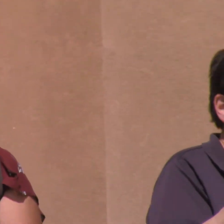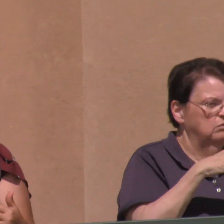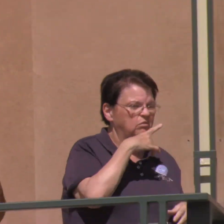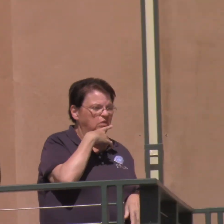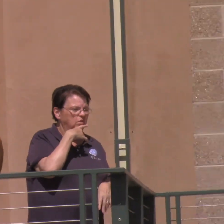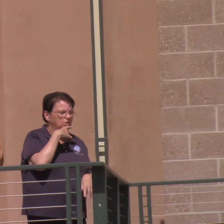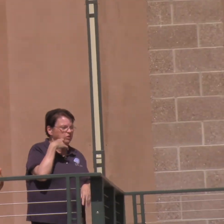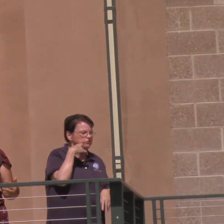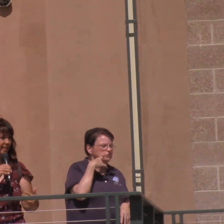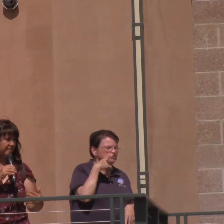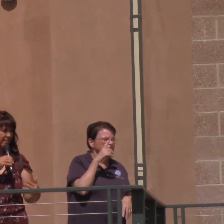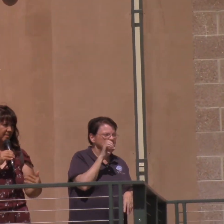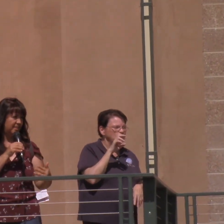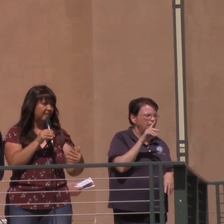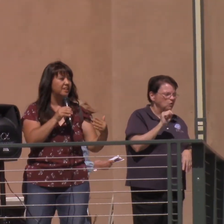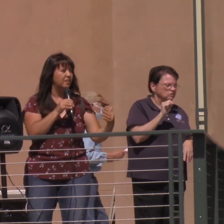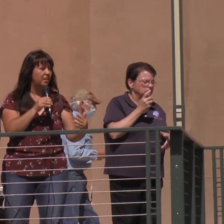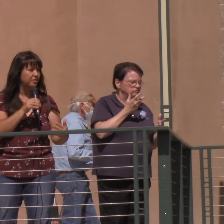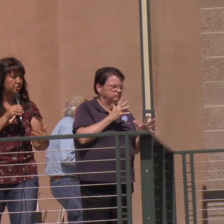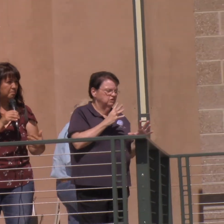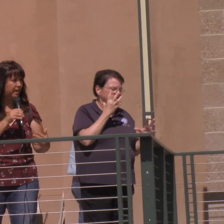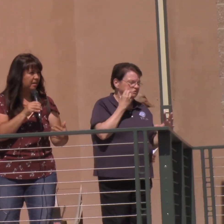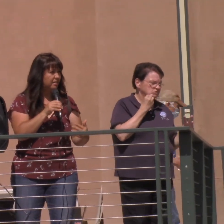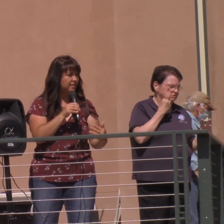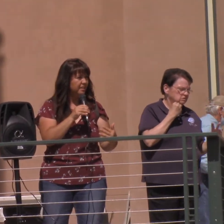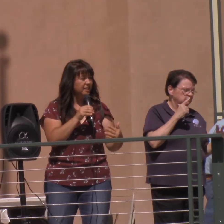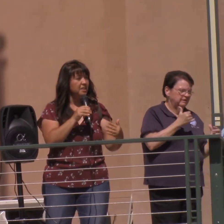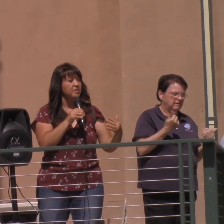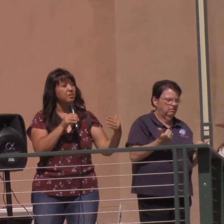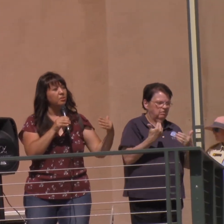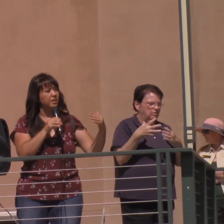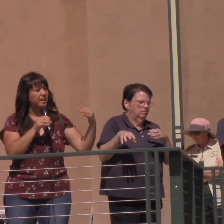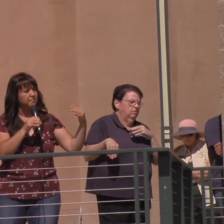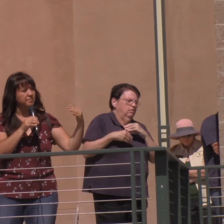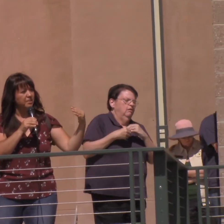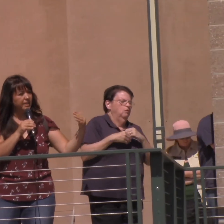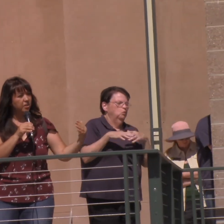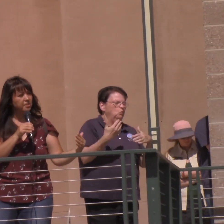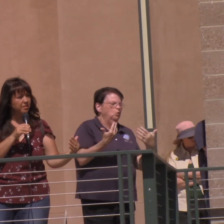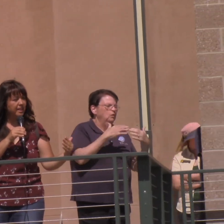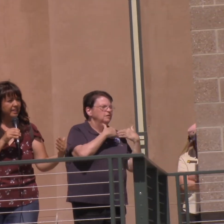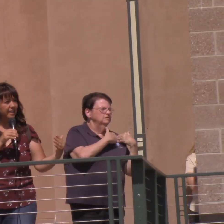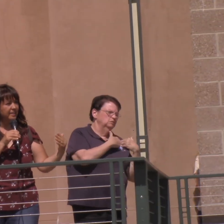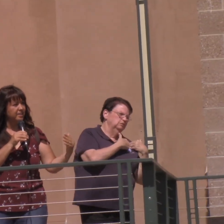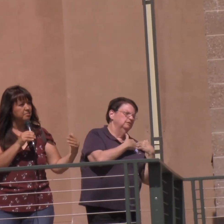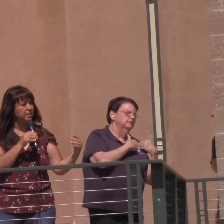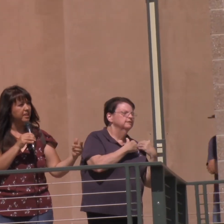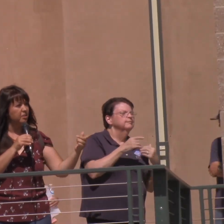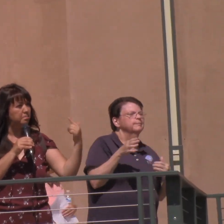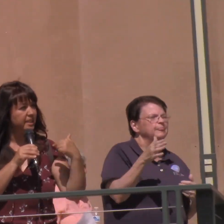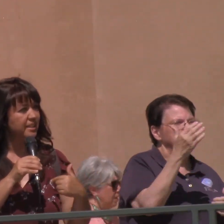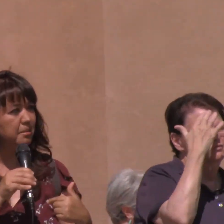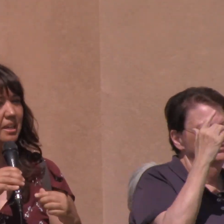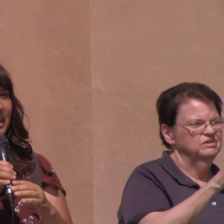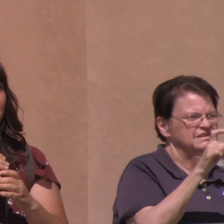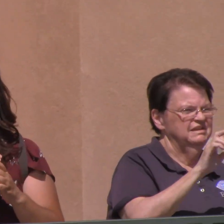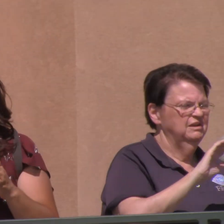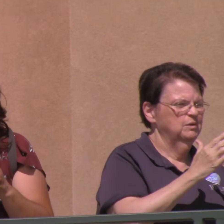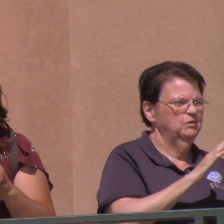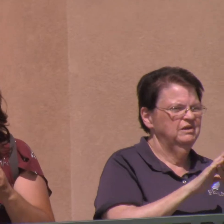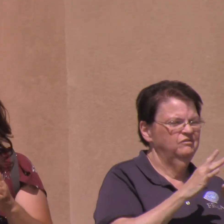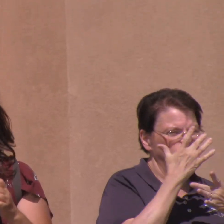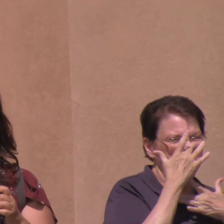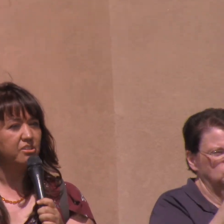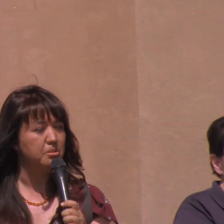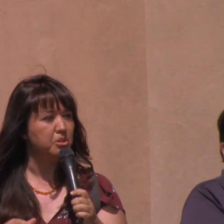and now this, it's a lot to bear. So I know there's a lot of need in the community, so please see me if